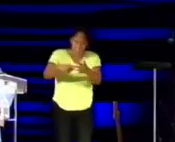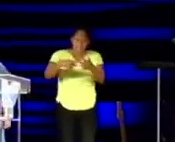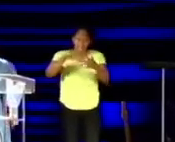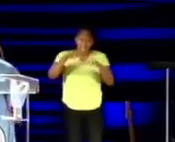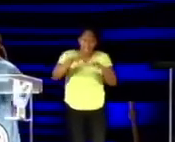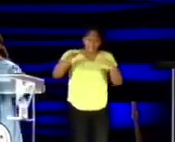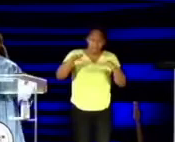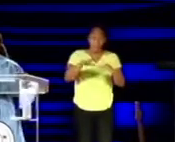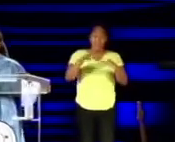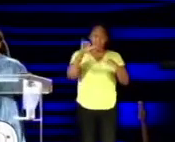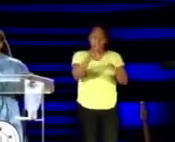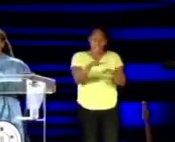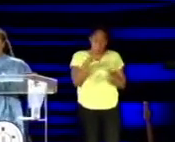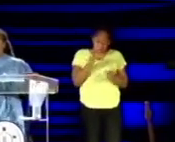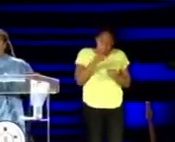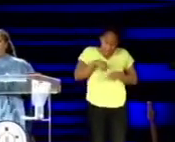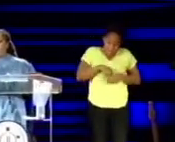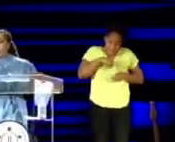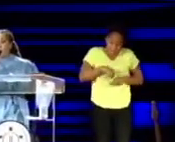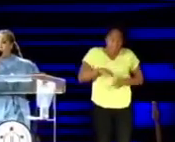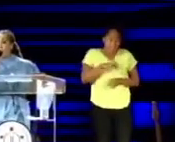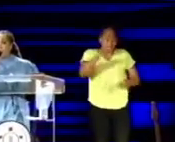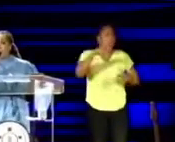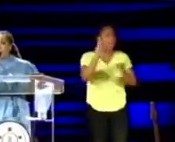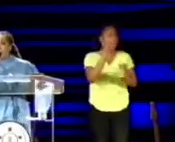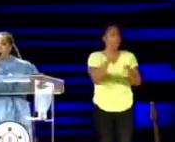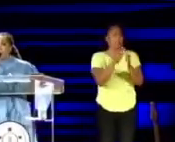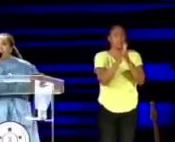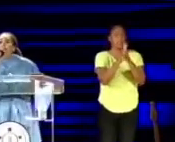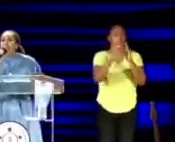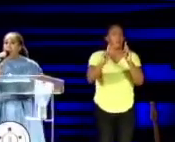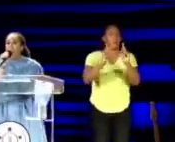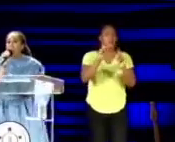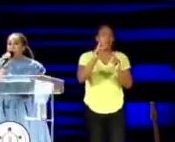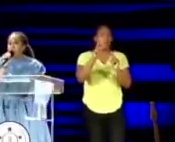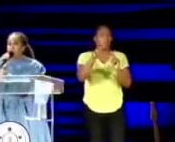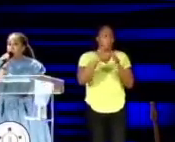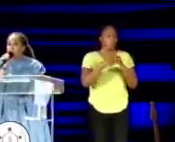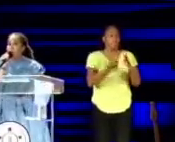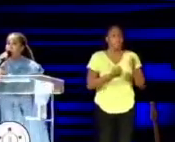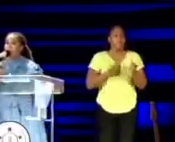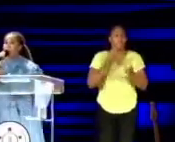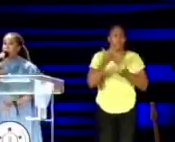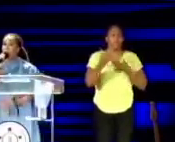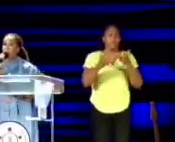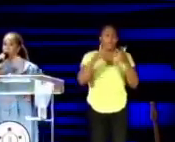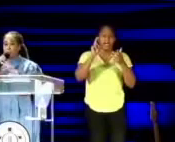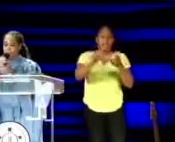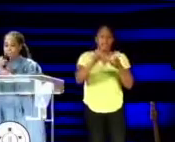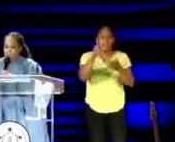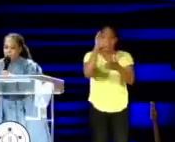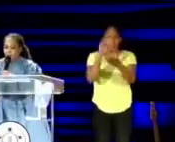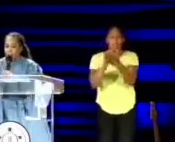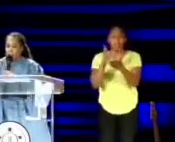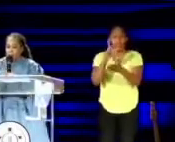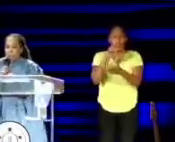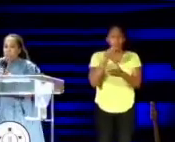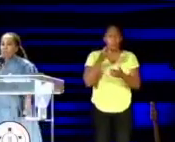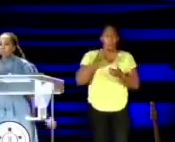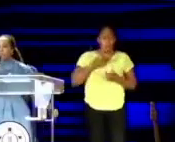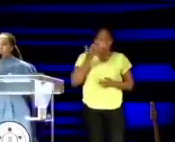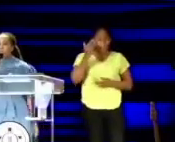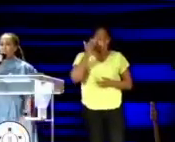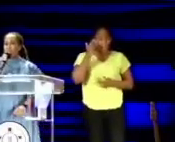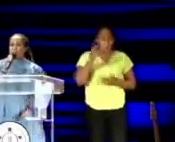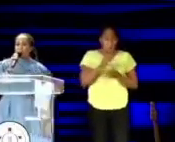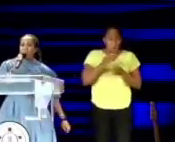spirit. Come on, I need the intercessors to begin speaking in the Holy Ghost. I need believers who got it to begin speaking in the Holy Ghost.